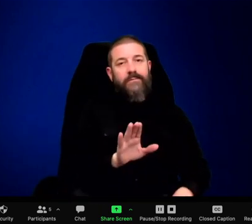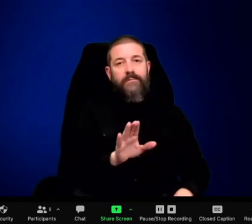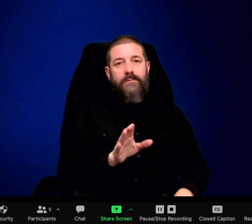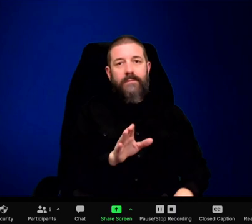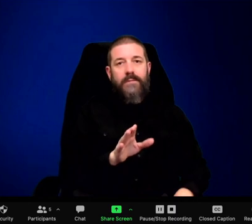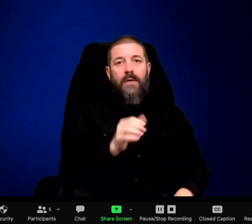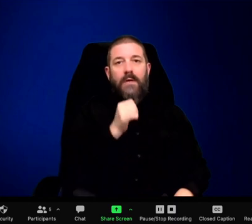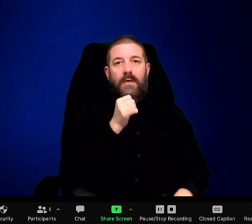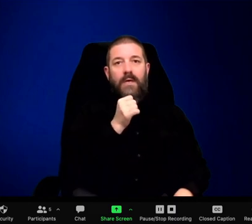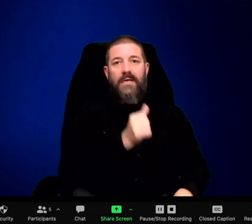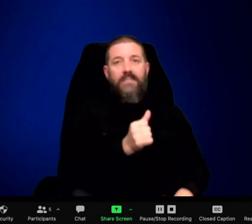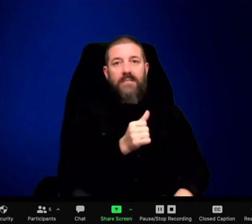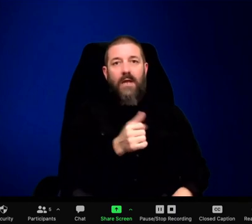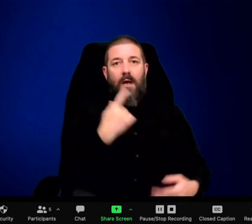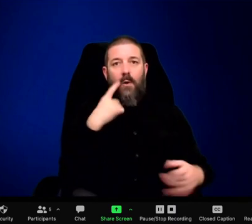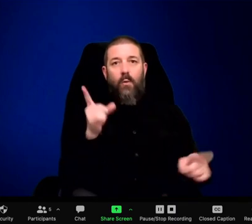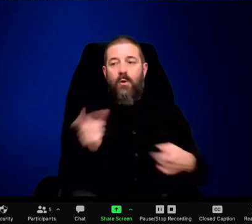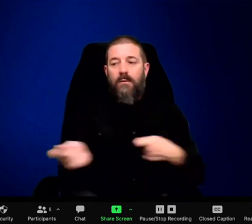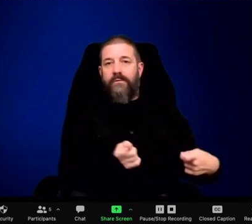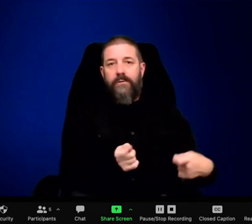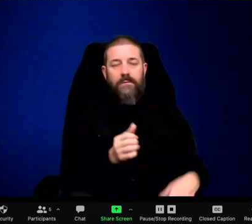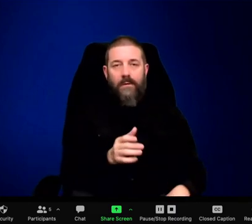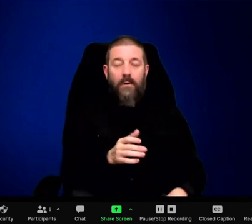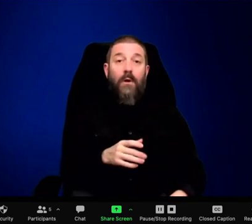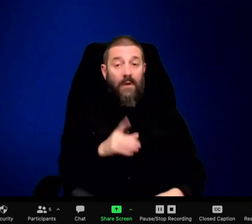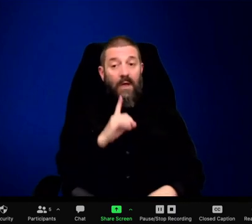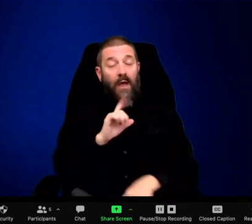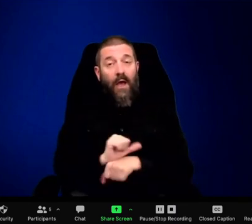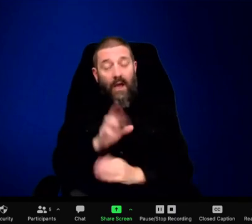advocates that are capable of